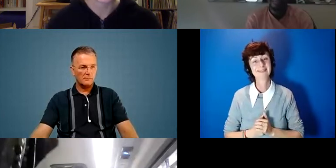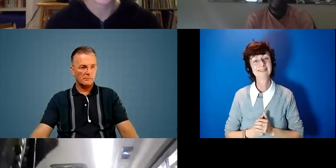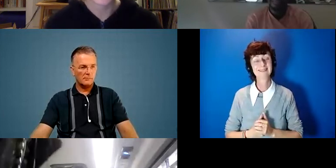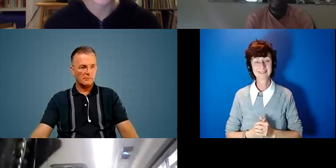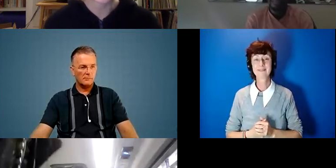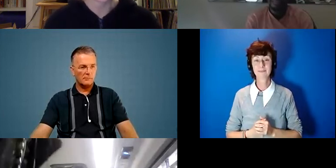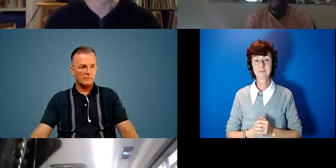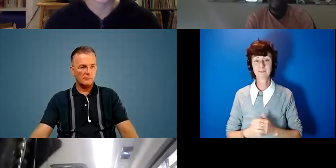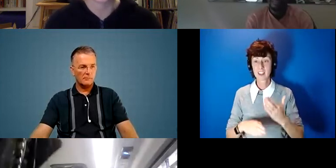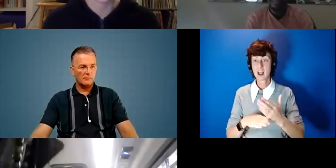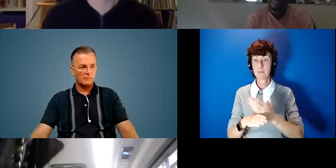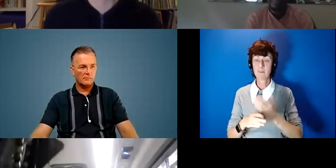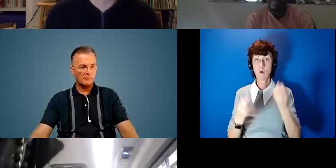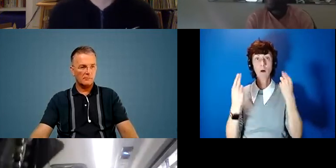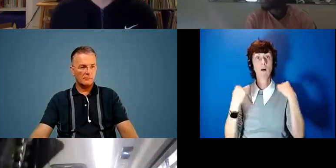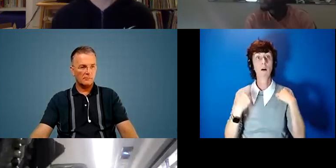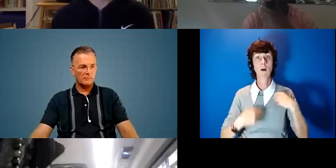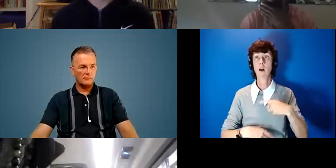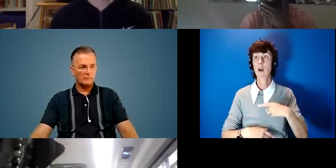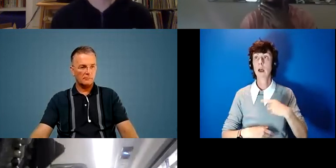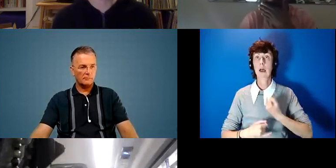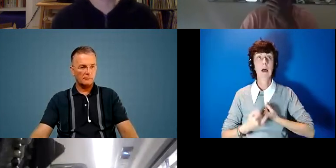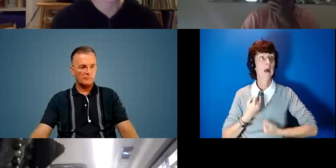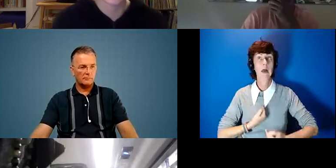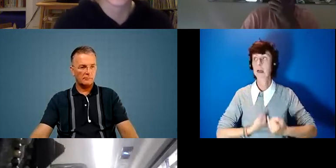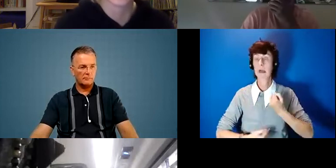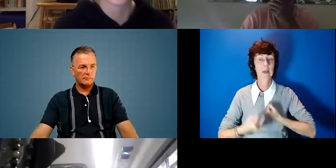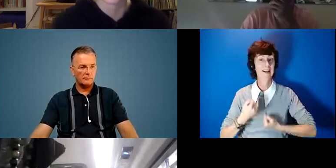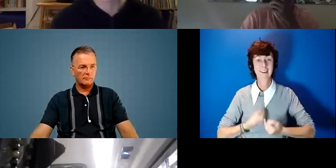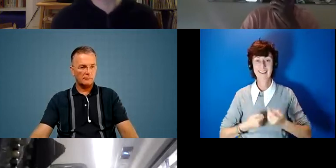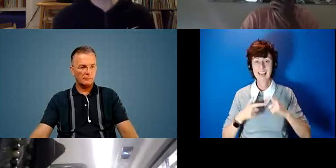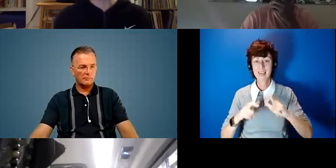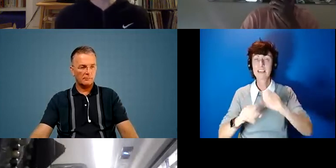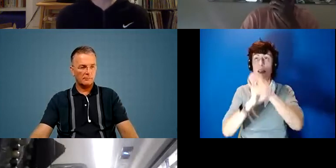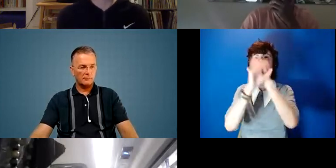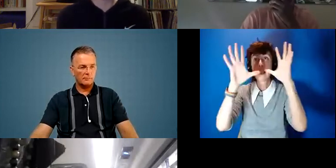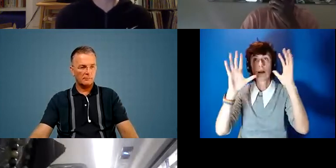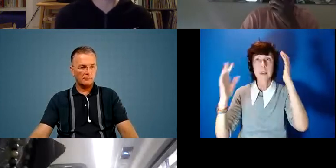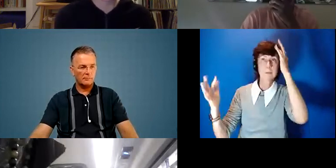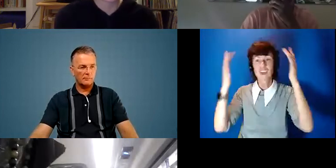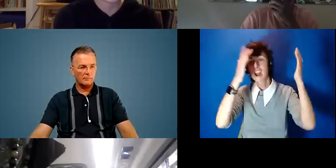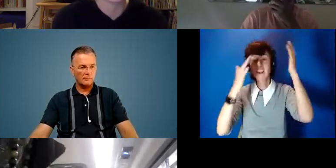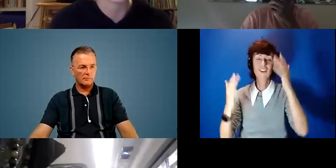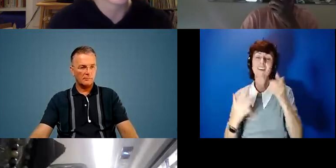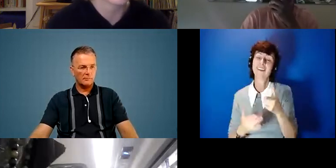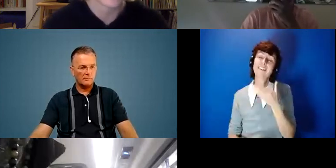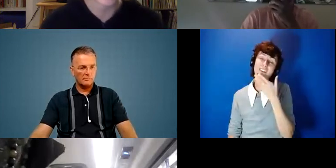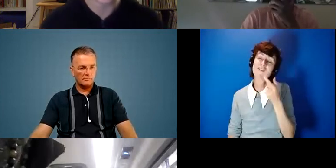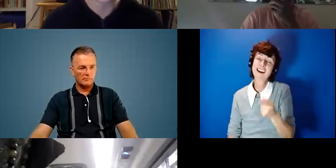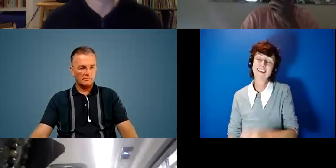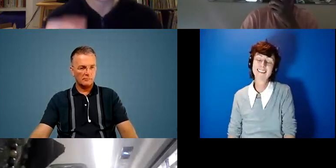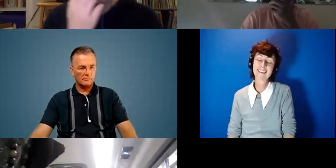yeah before they're conditioned into doubt but while they still have those kind of imaginations to do anything that that's such that's such a nice um